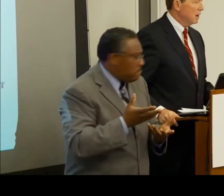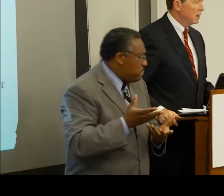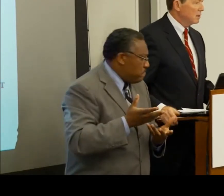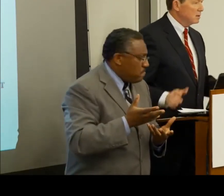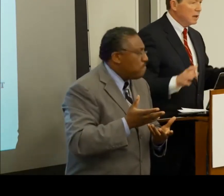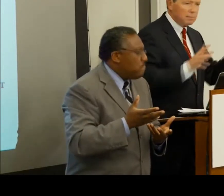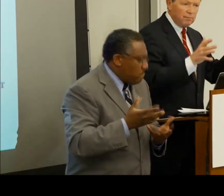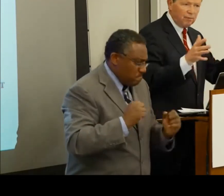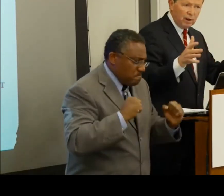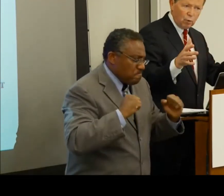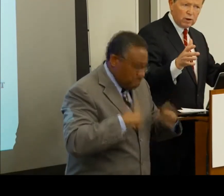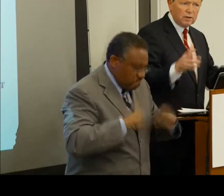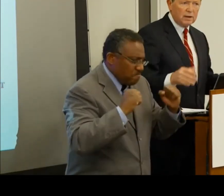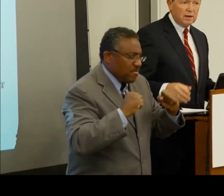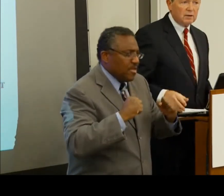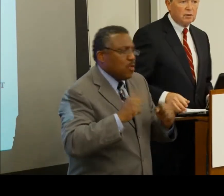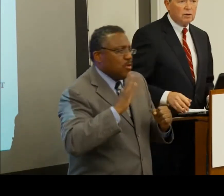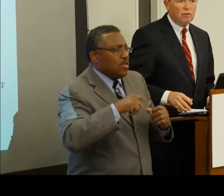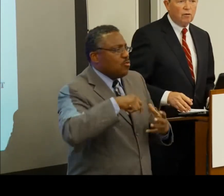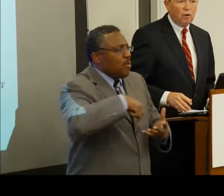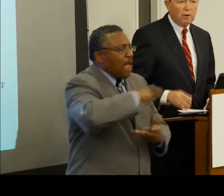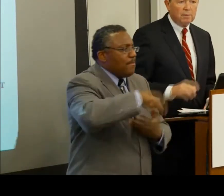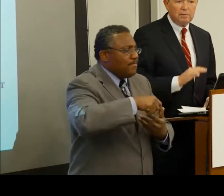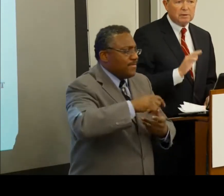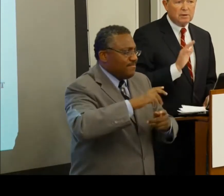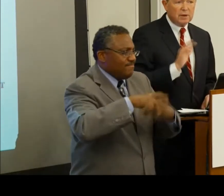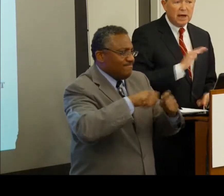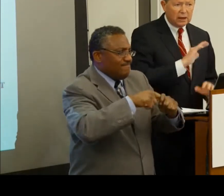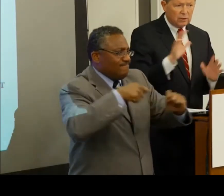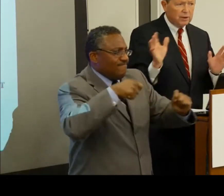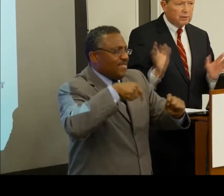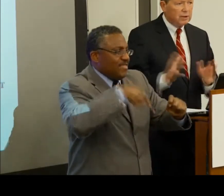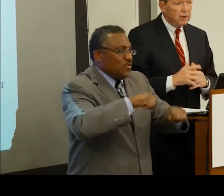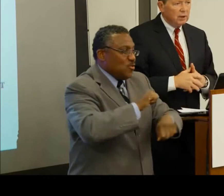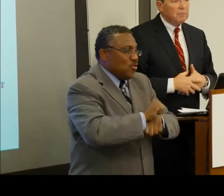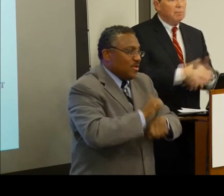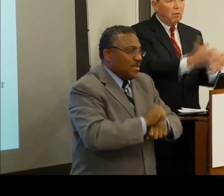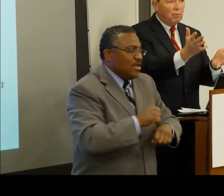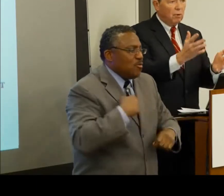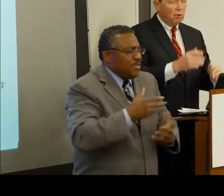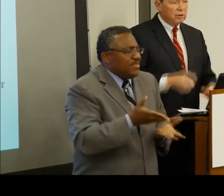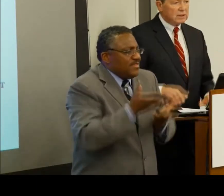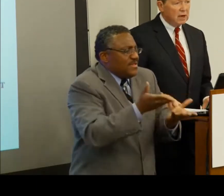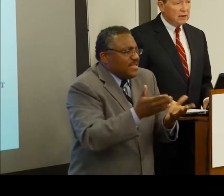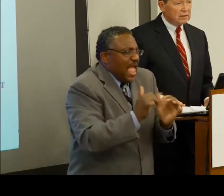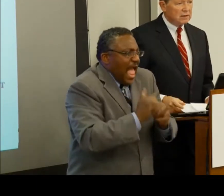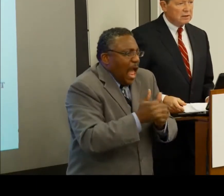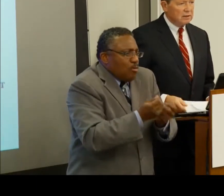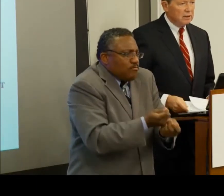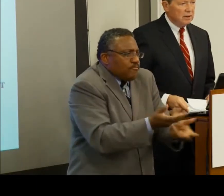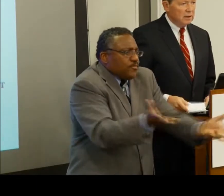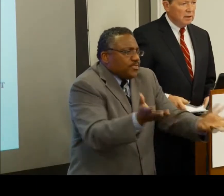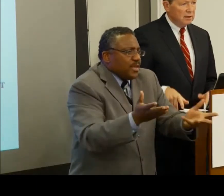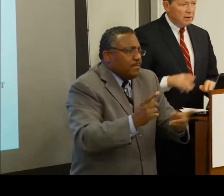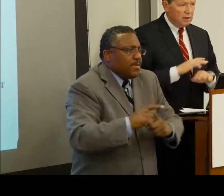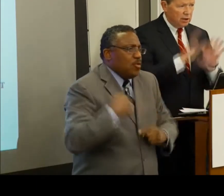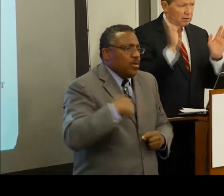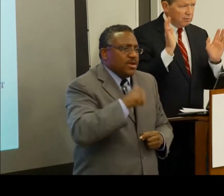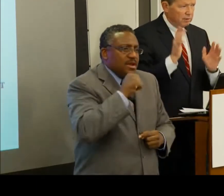some framework that could go forward, but we're certainly not going to roll this out as a,